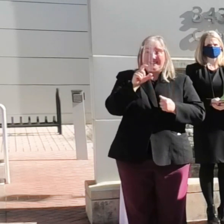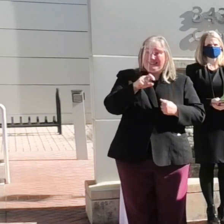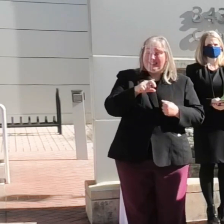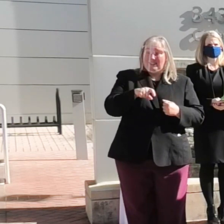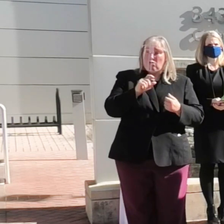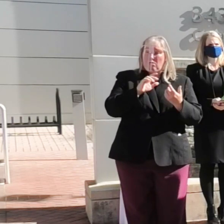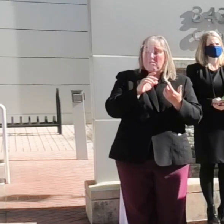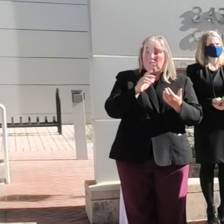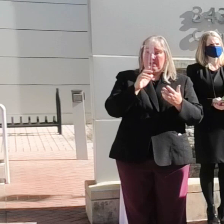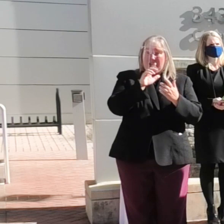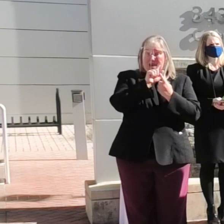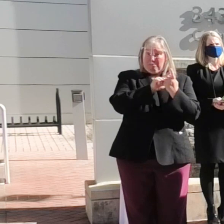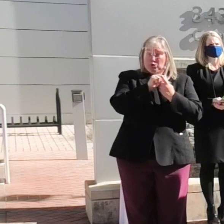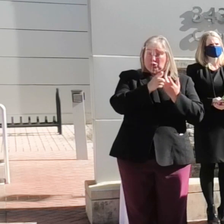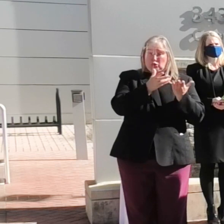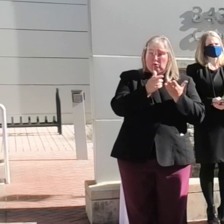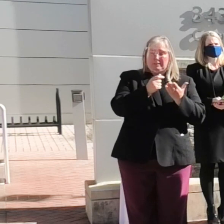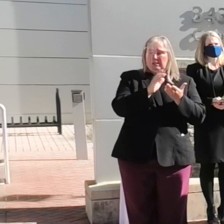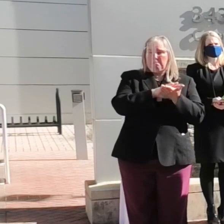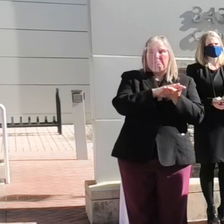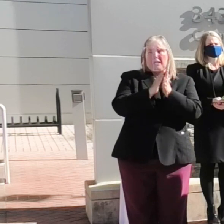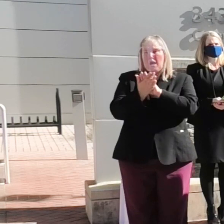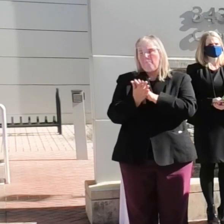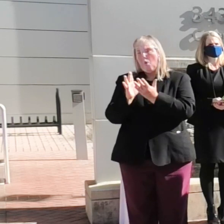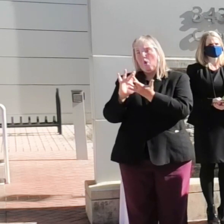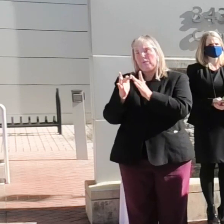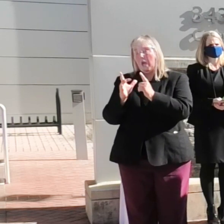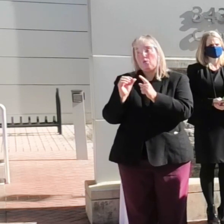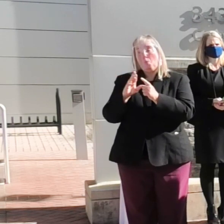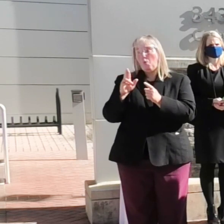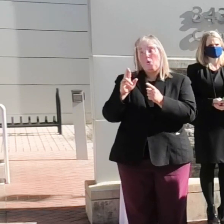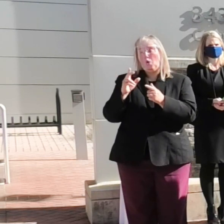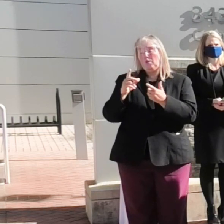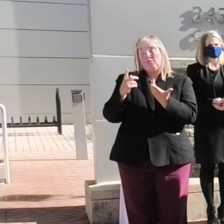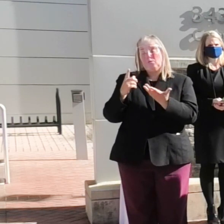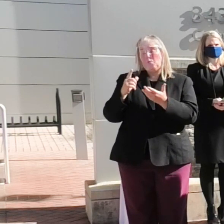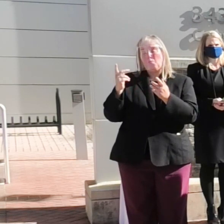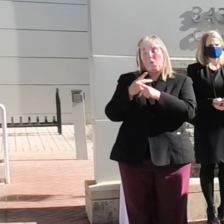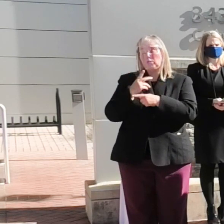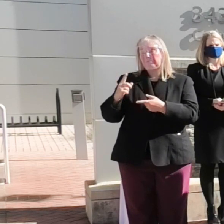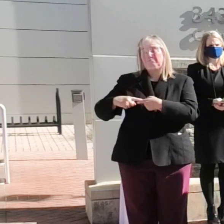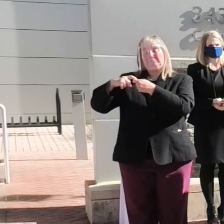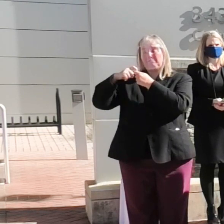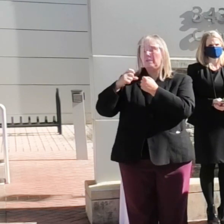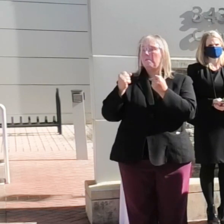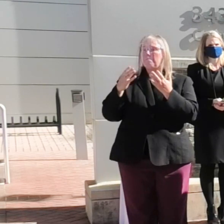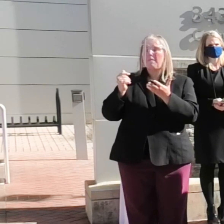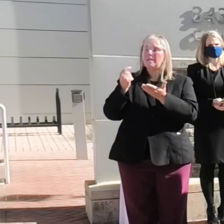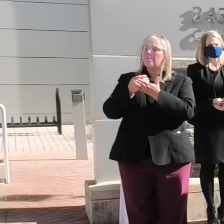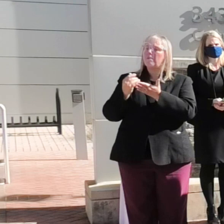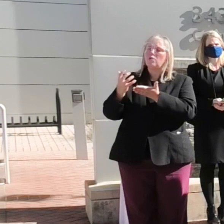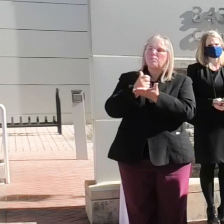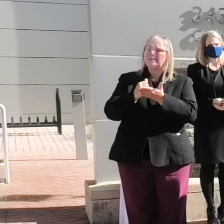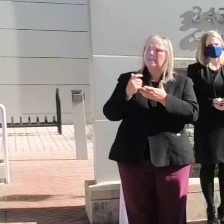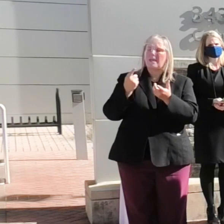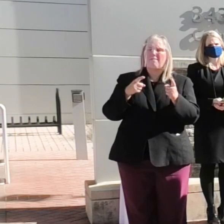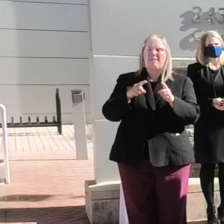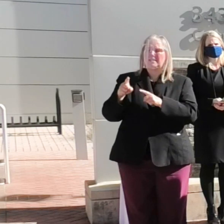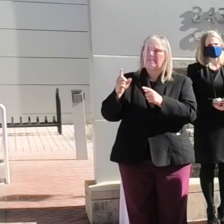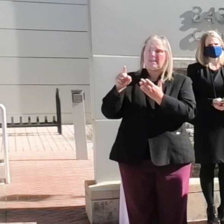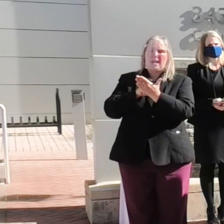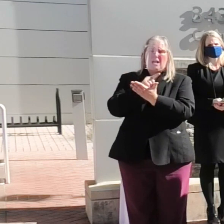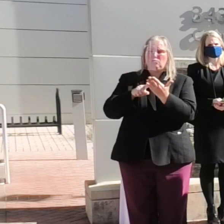worse, the sideline. Many fundraising events have been canceled since March, and there's so much